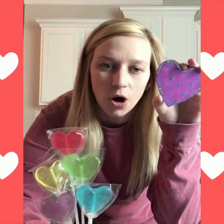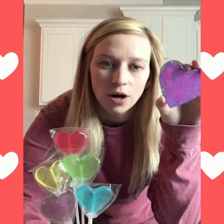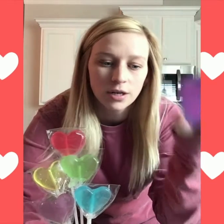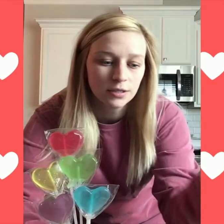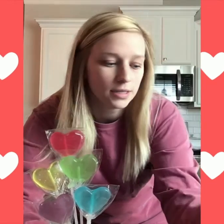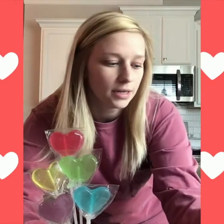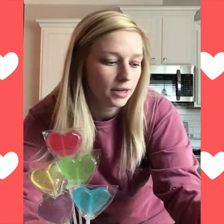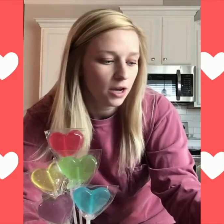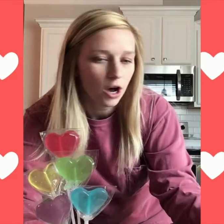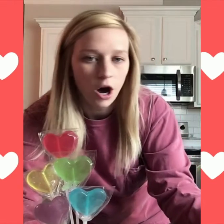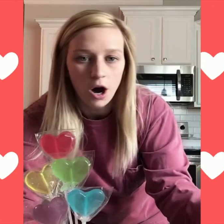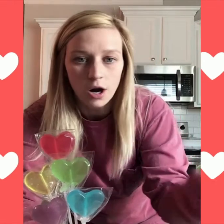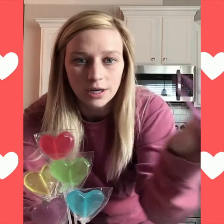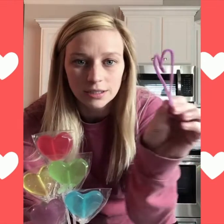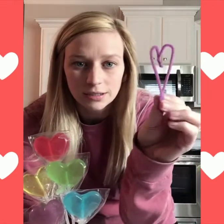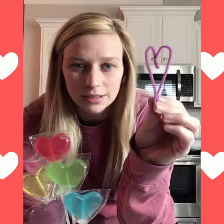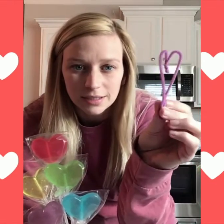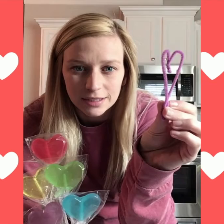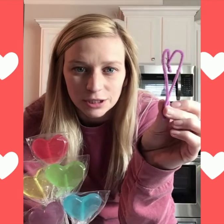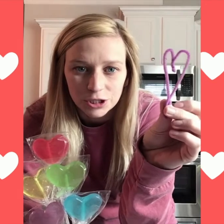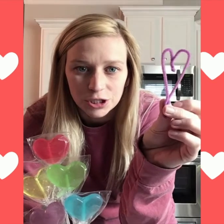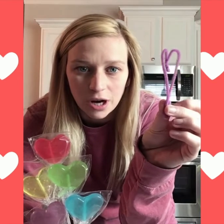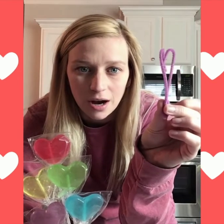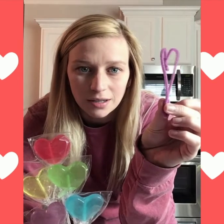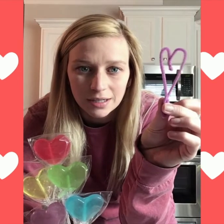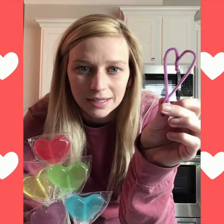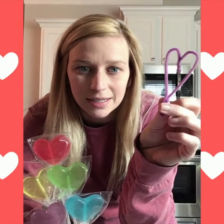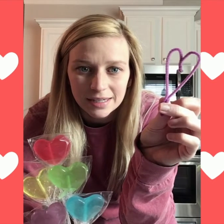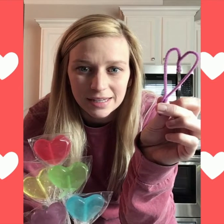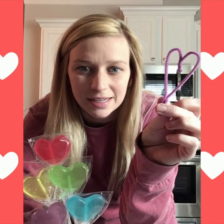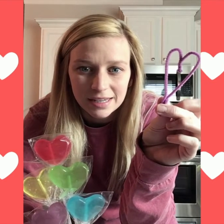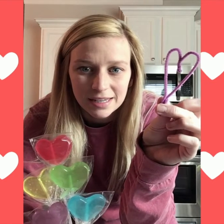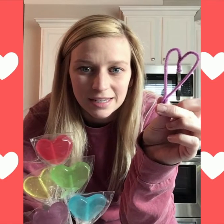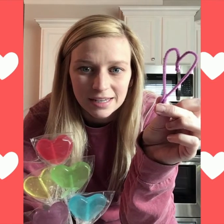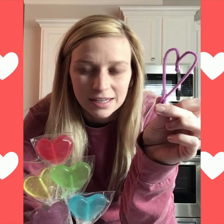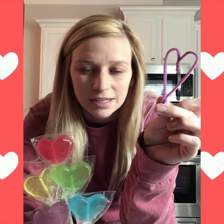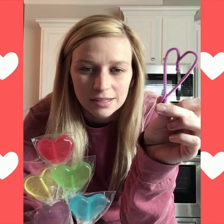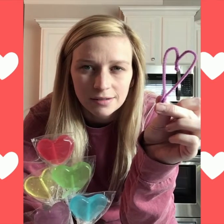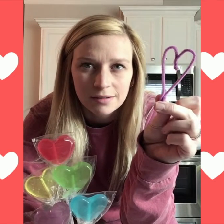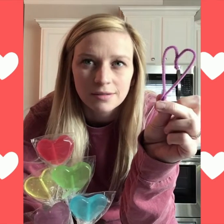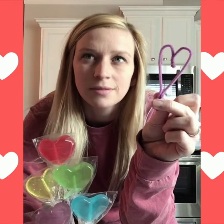cards and hearts and chocolate. Hmm.